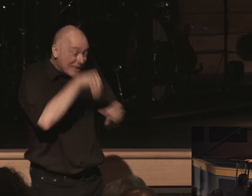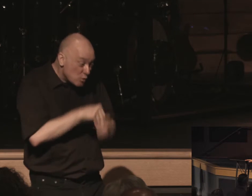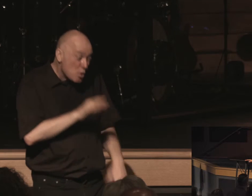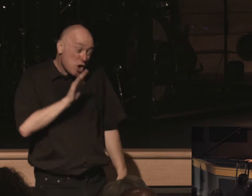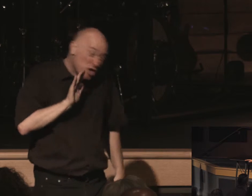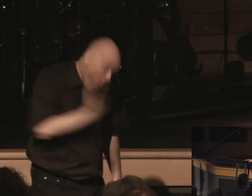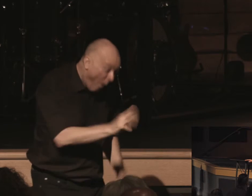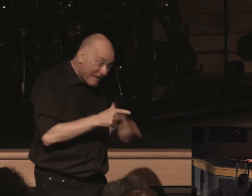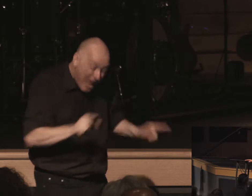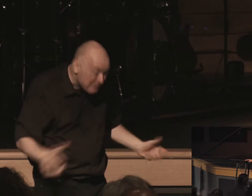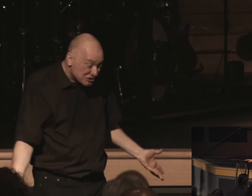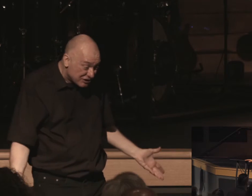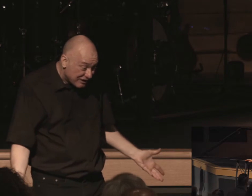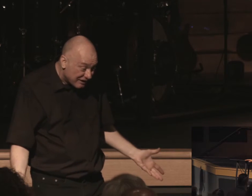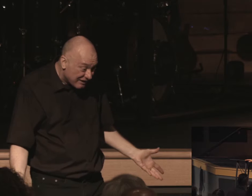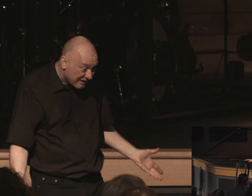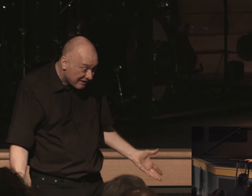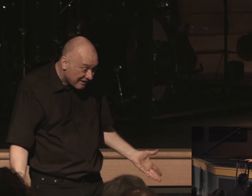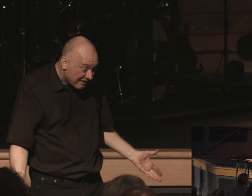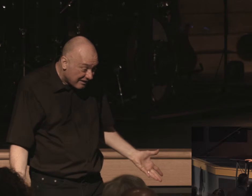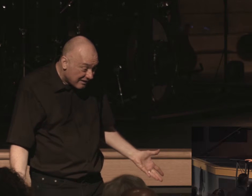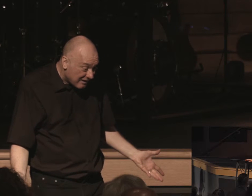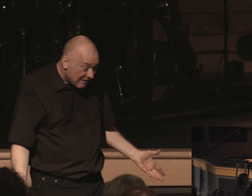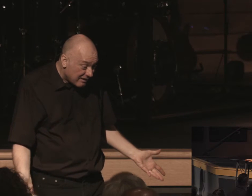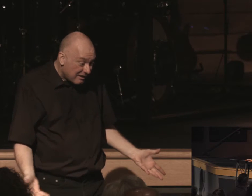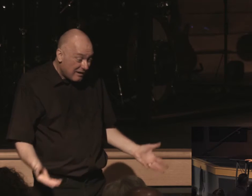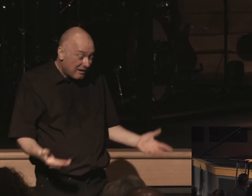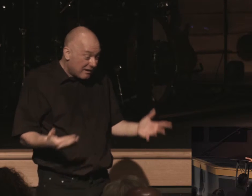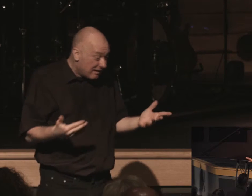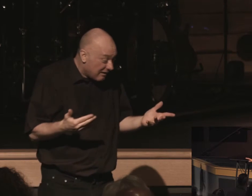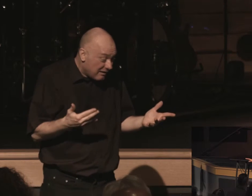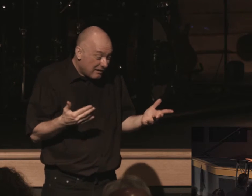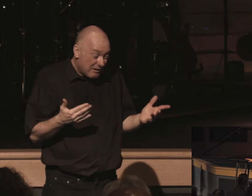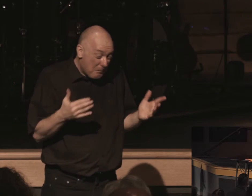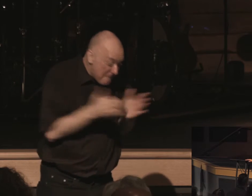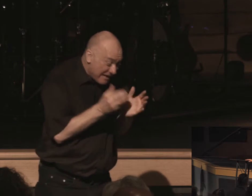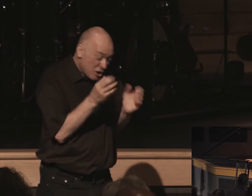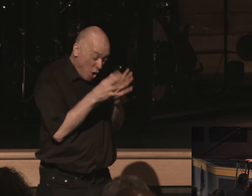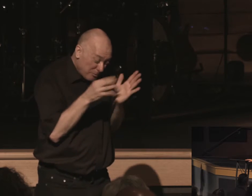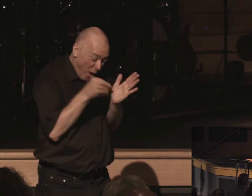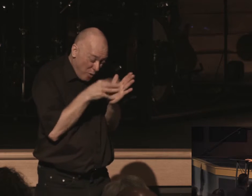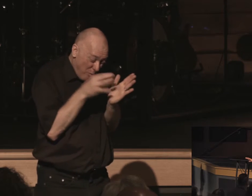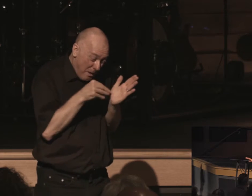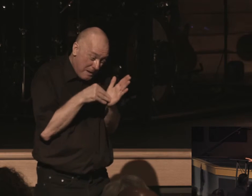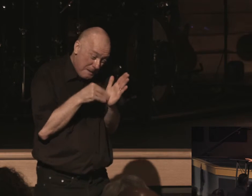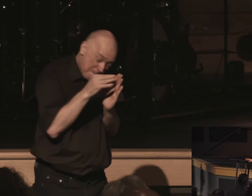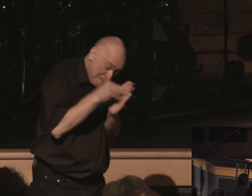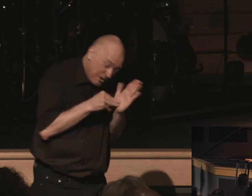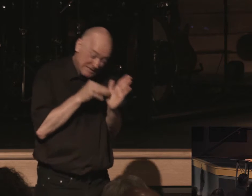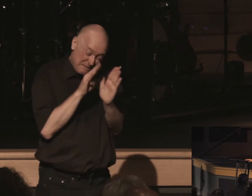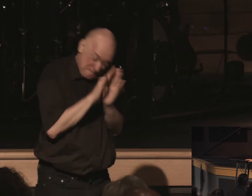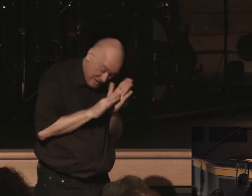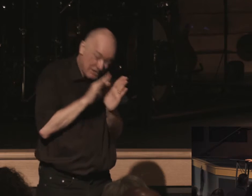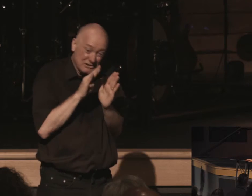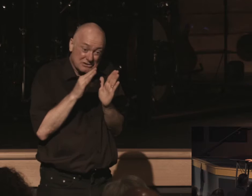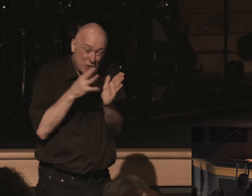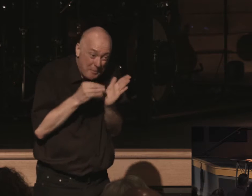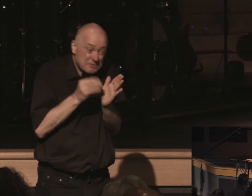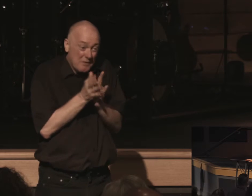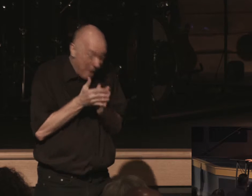and there were hundreds and thousands of copies at your disposal and